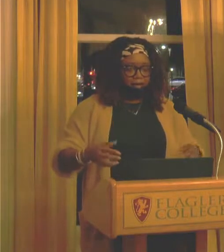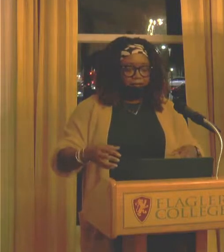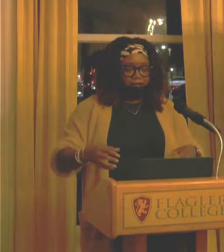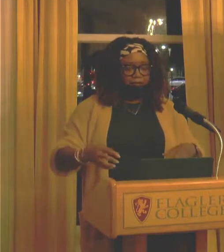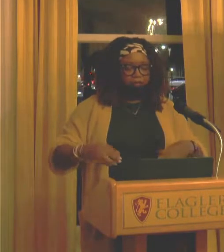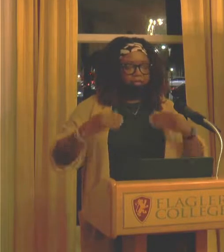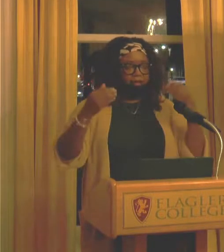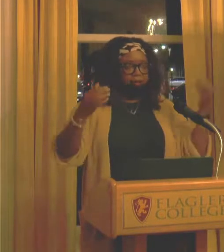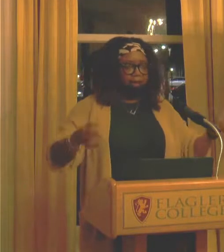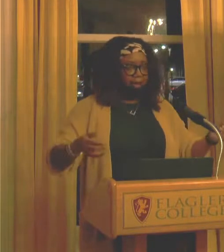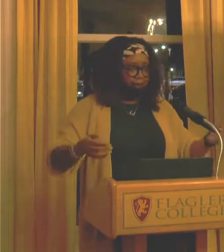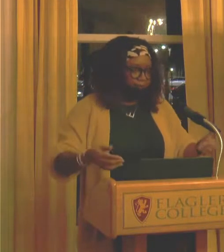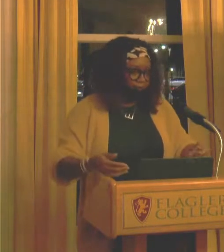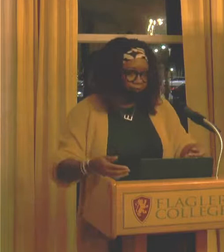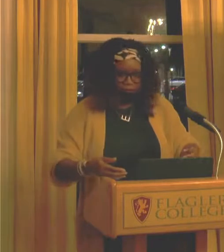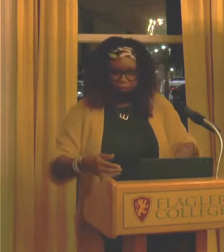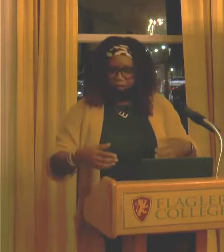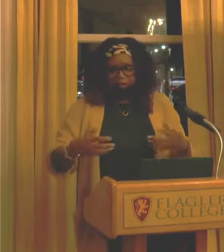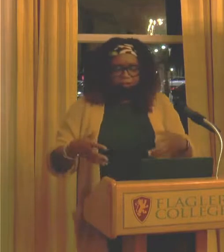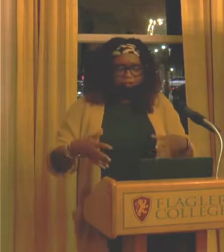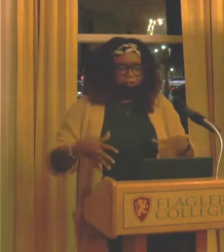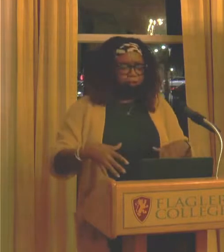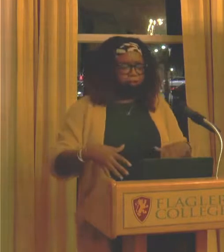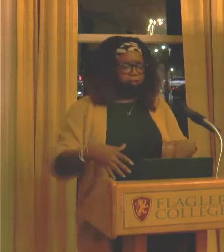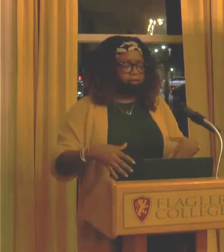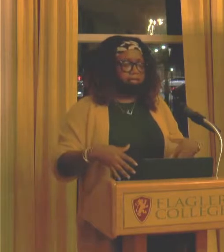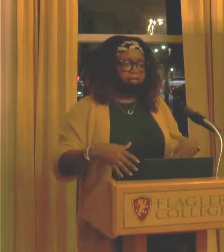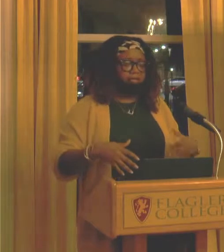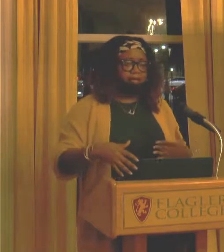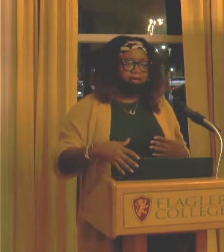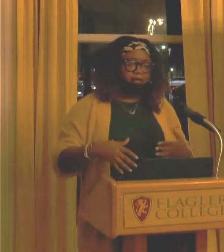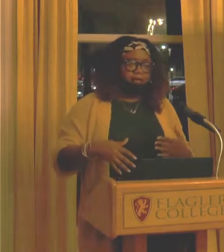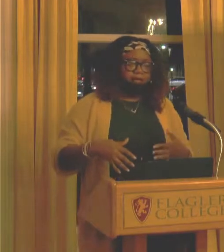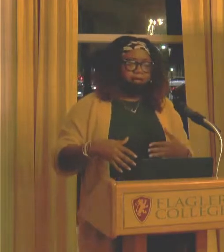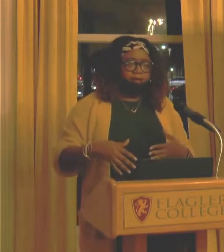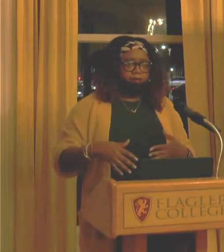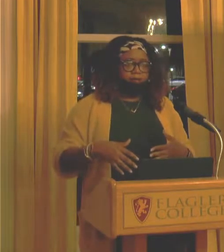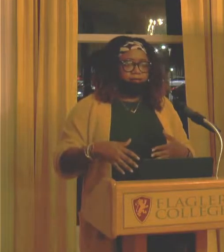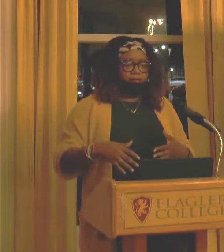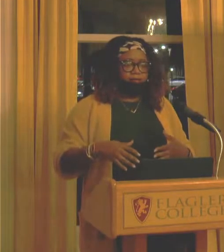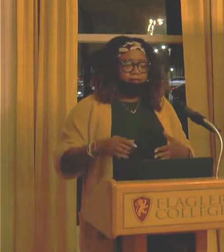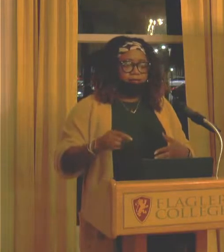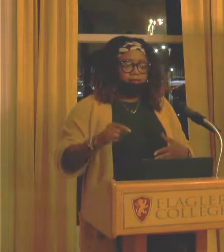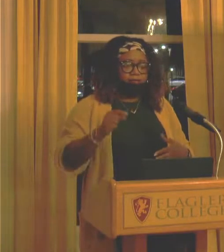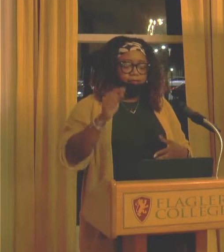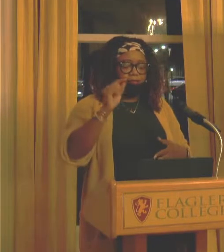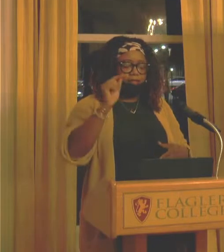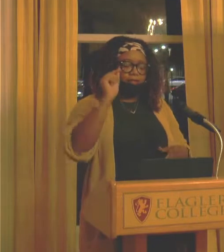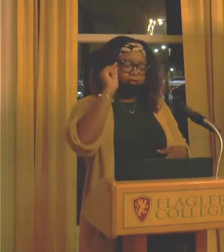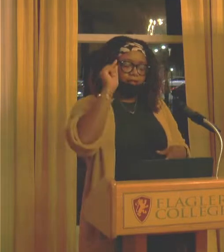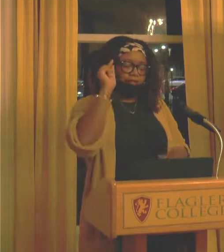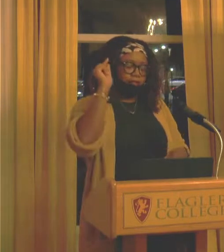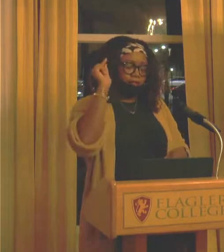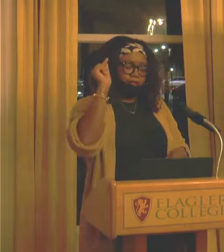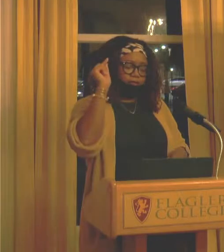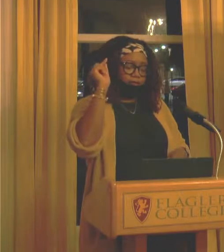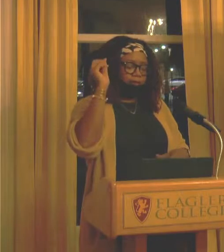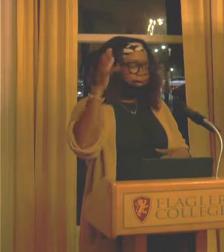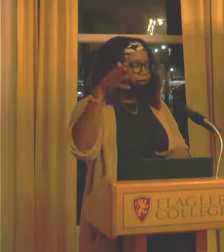To kind of stare back. I don't know if you've been one of those kids that, you know, you know,